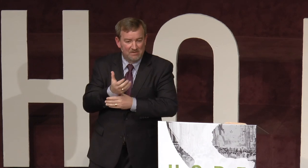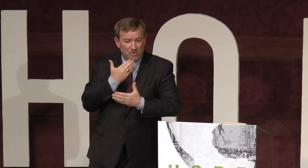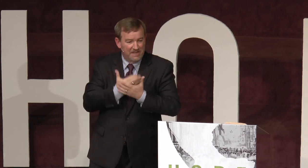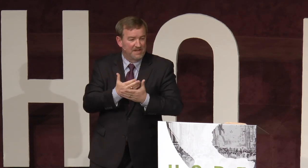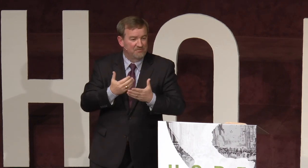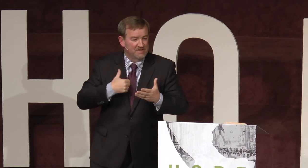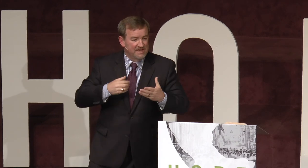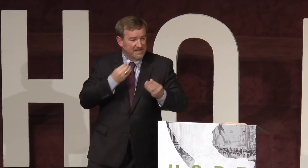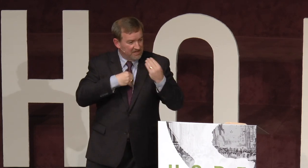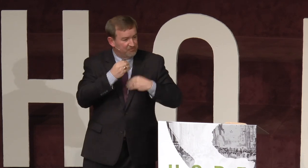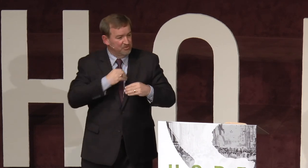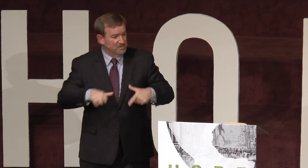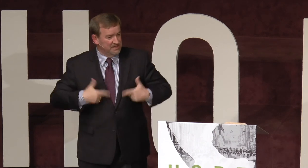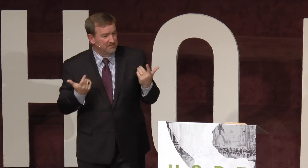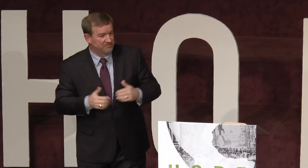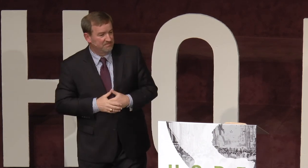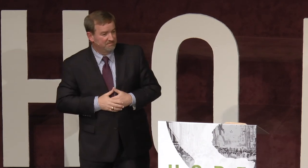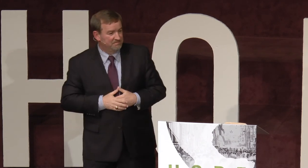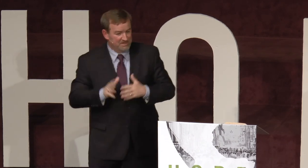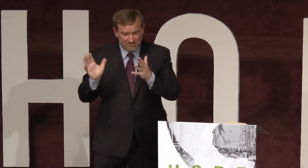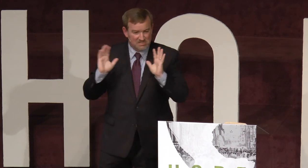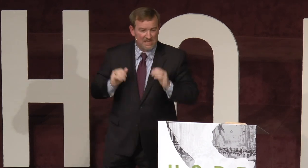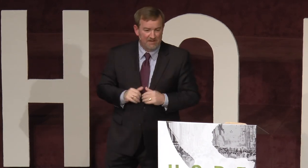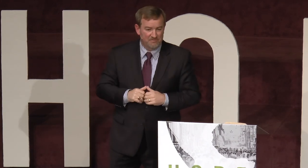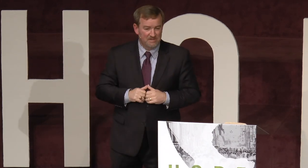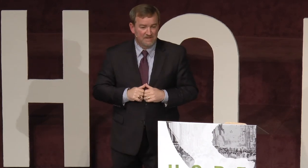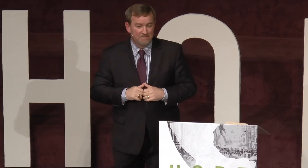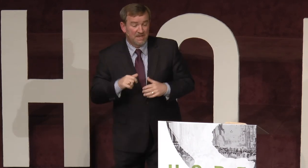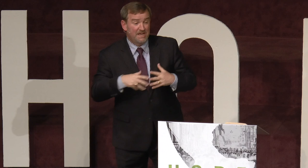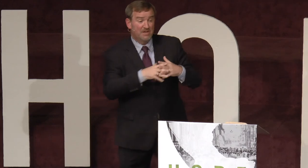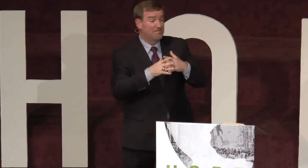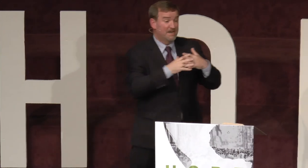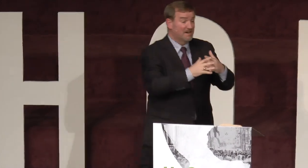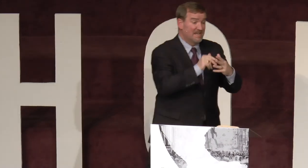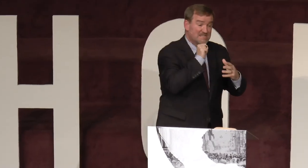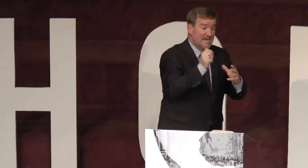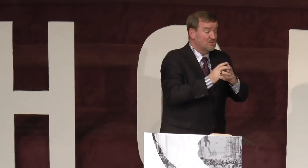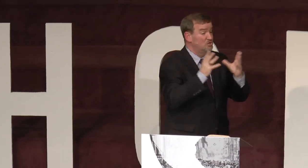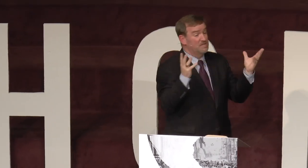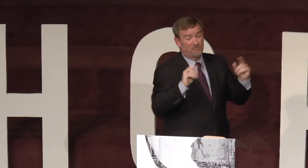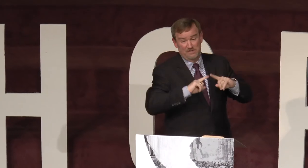well enough that they get enough food to live. But they're just left. Here in America, it's not too different.